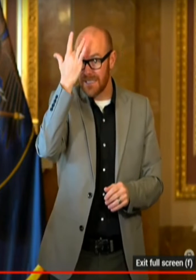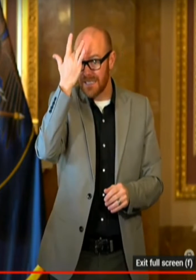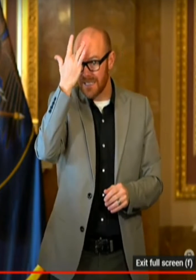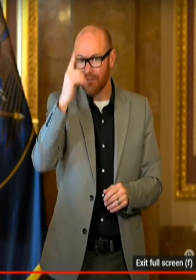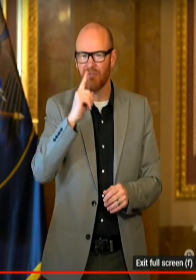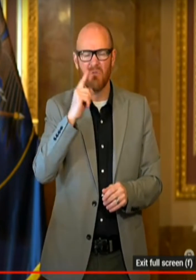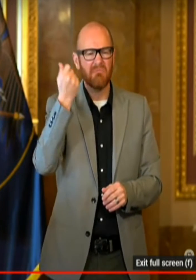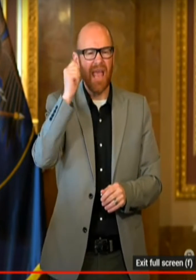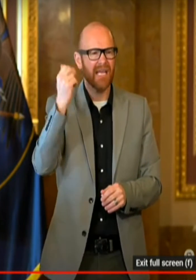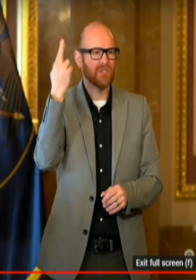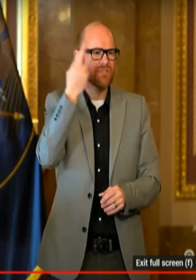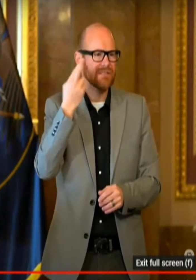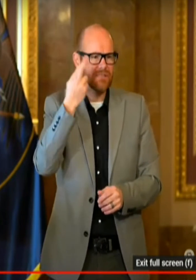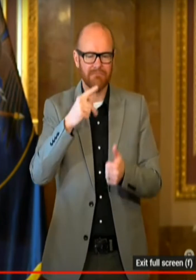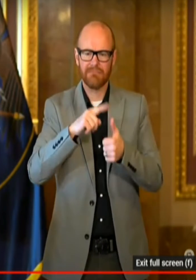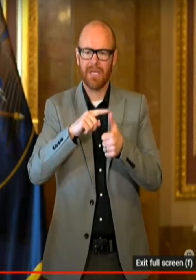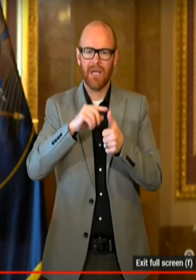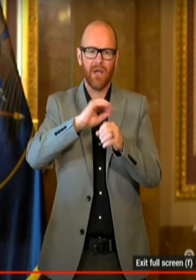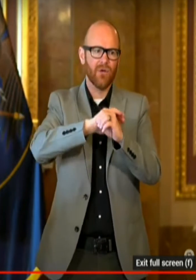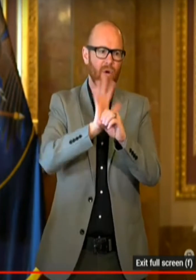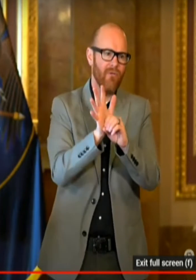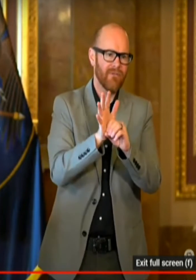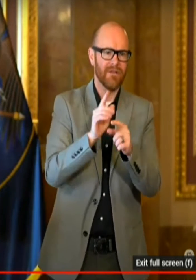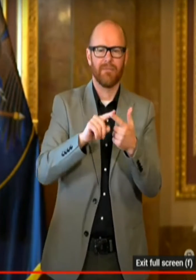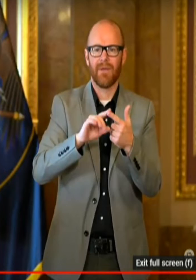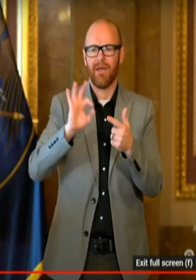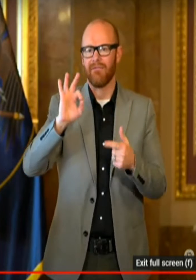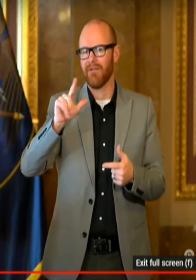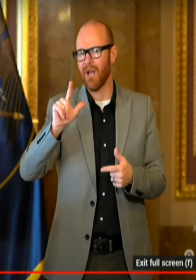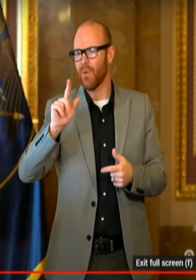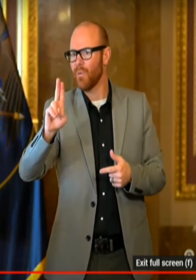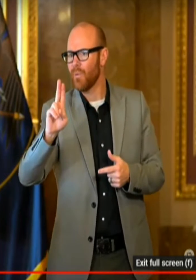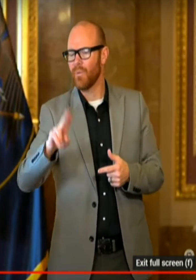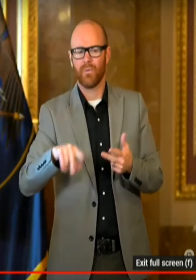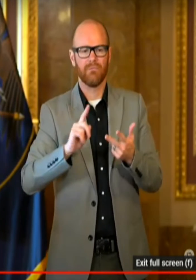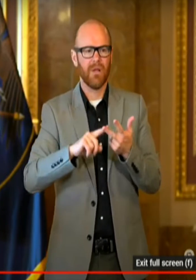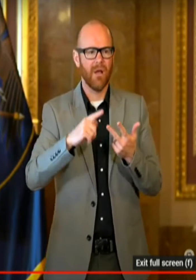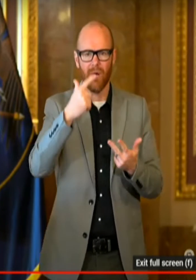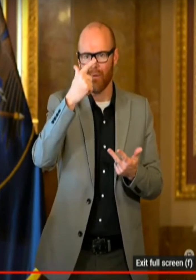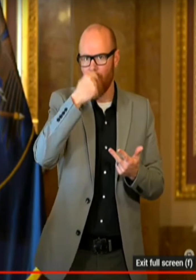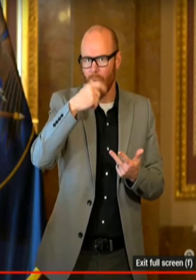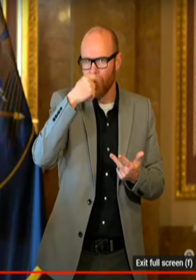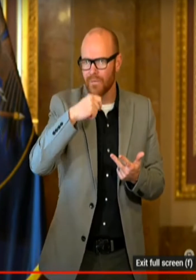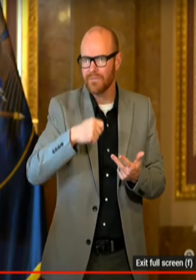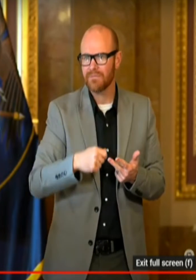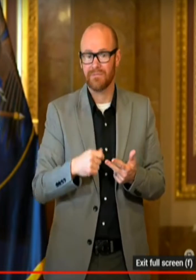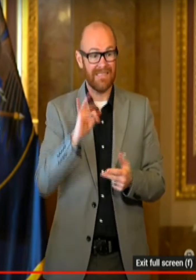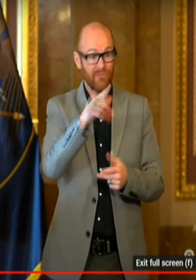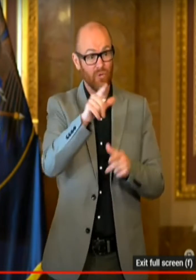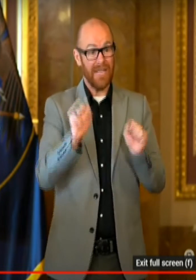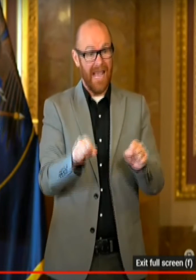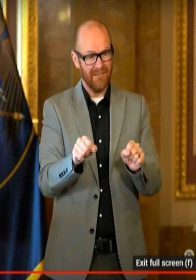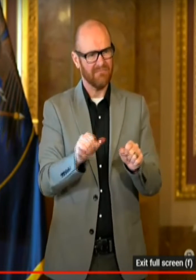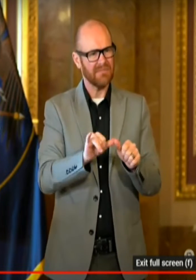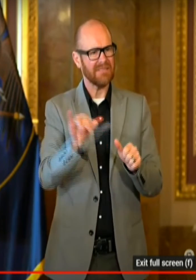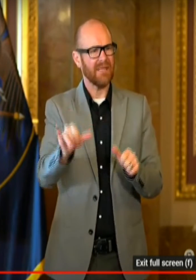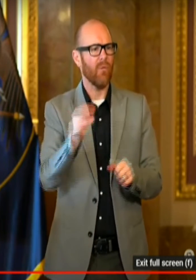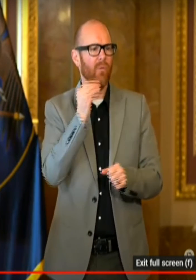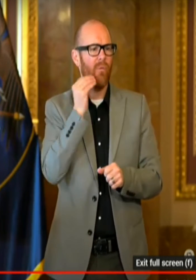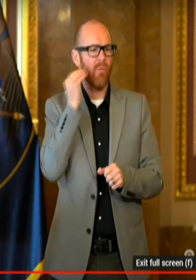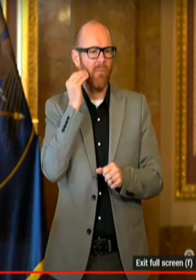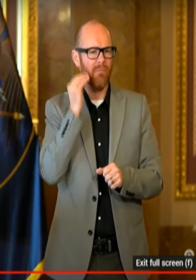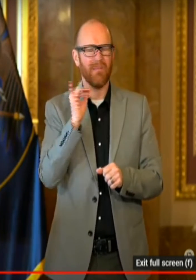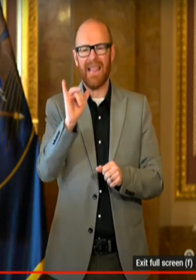whether it's COVID or the flu or just a cold, if you can, please stay home. That's just common